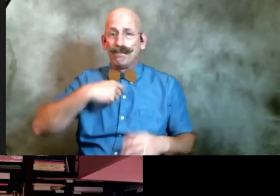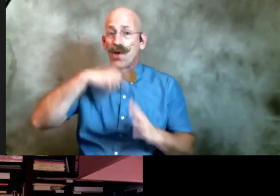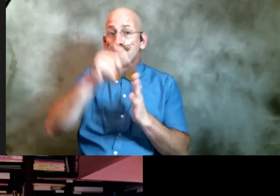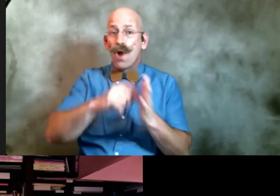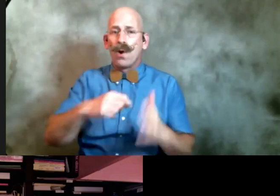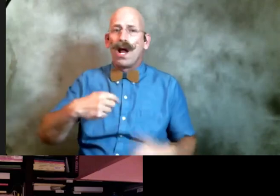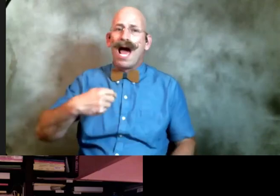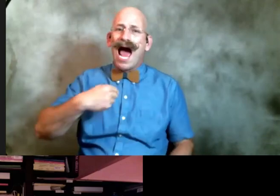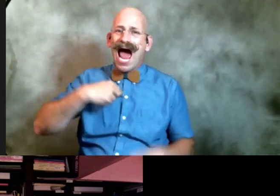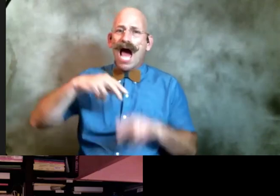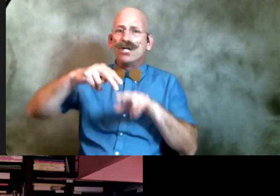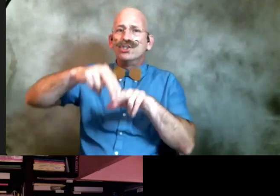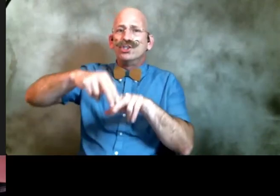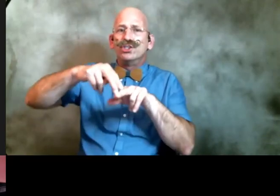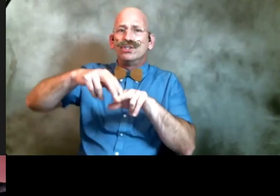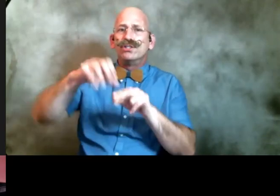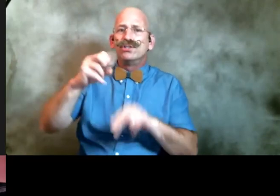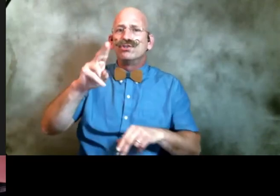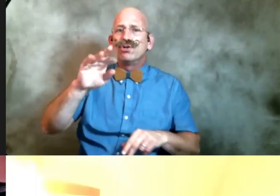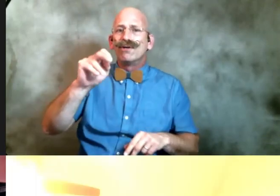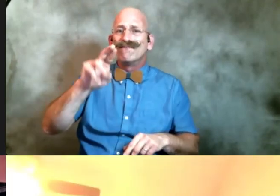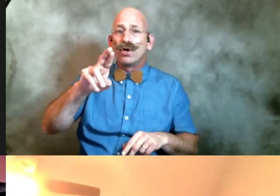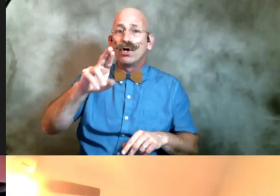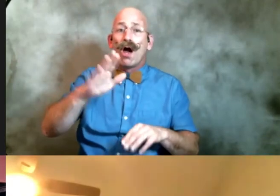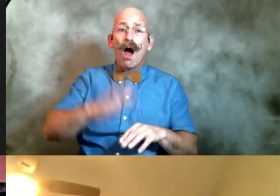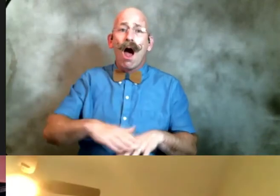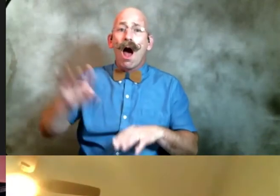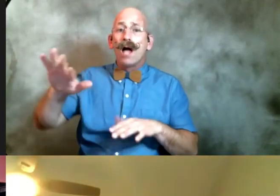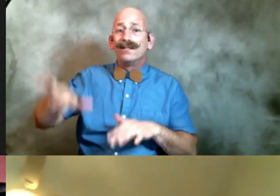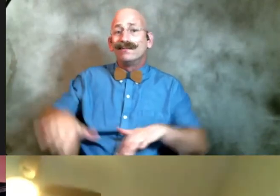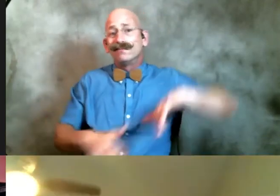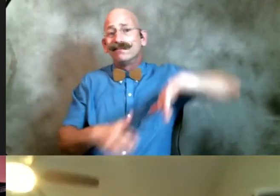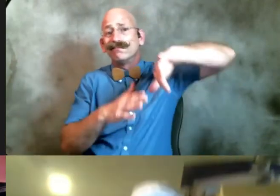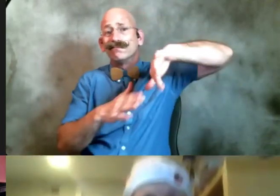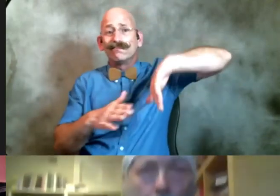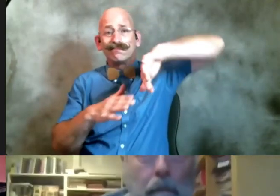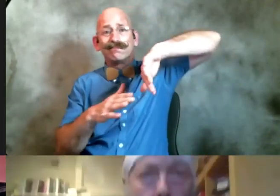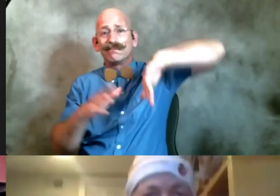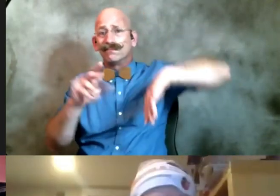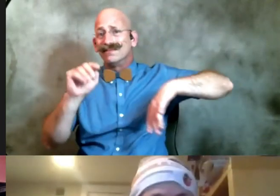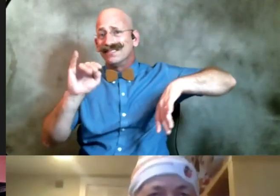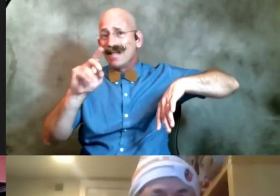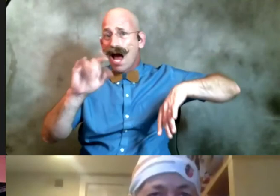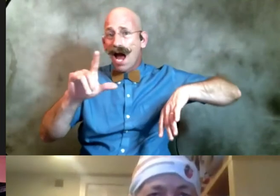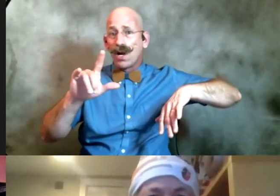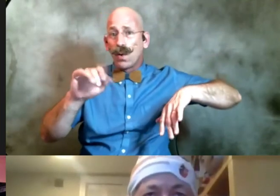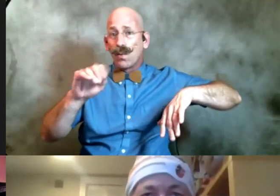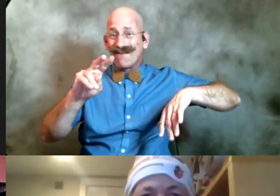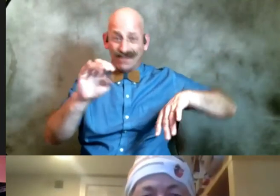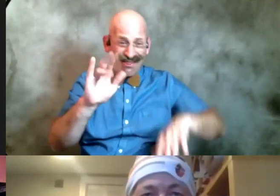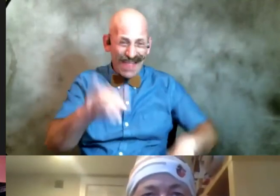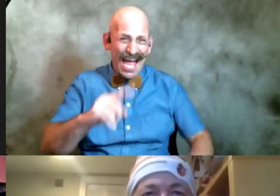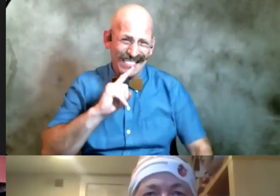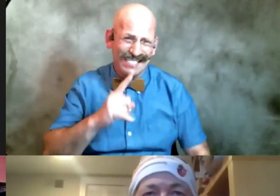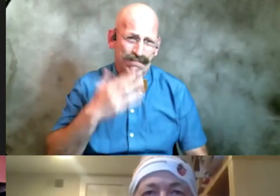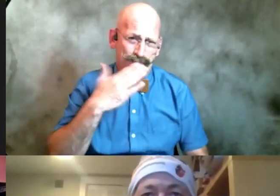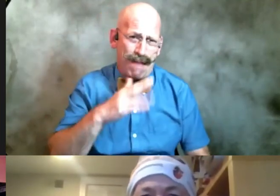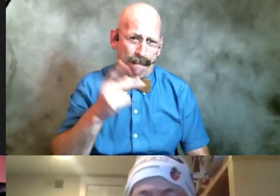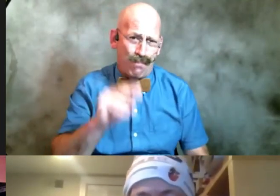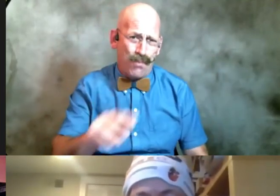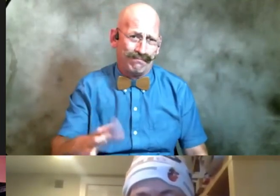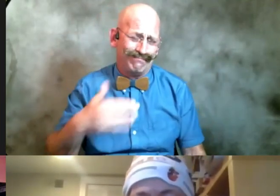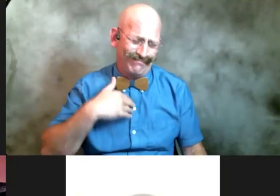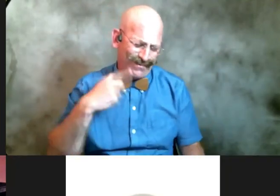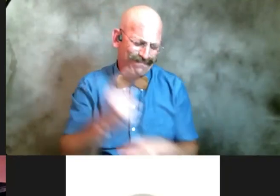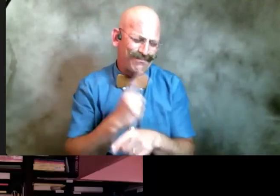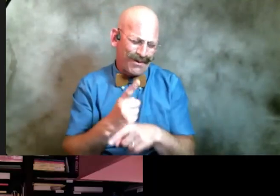surfer on a tidal wave uh which was another bad poem which has been appropriately destroyed but i just